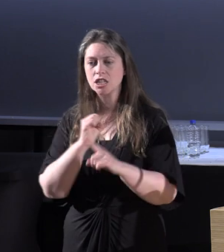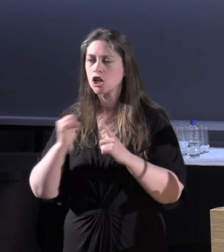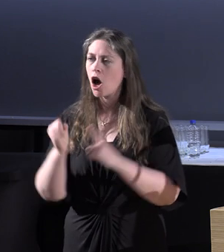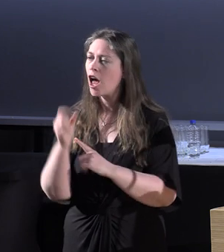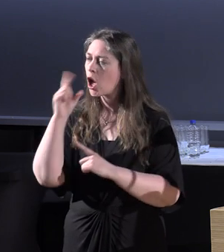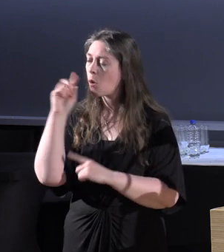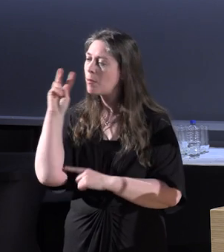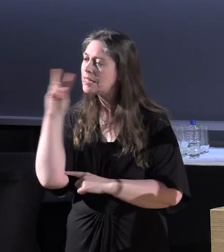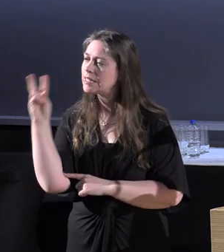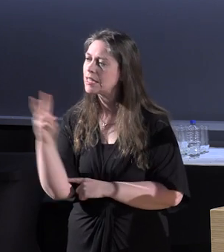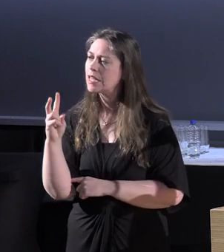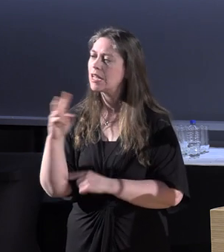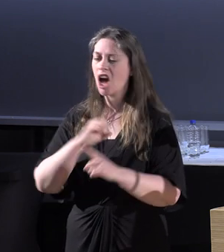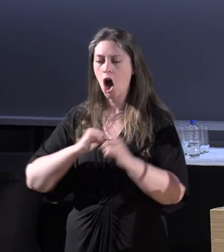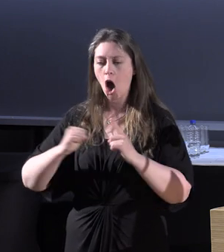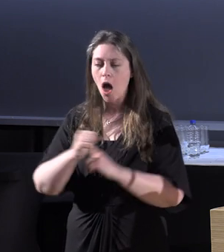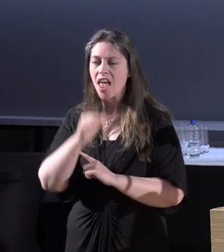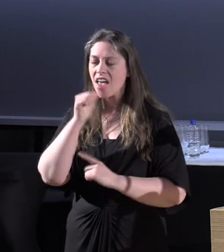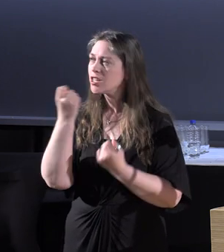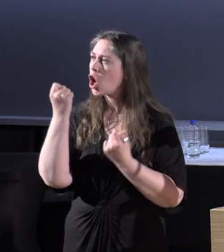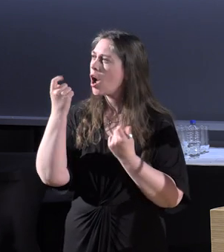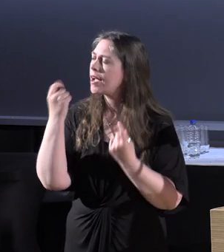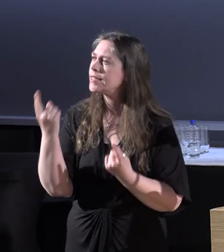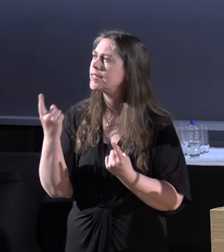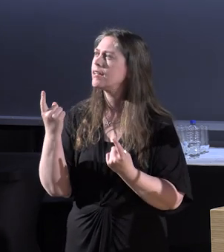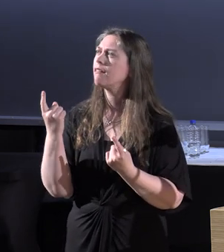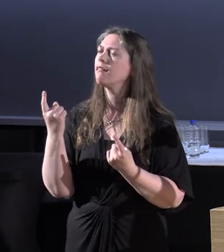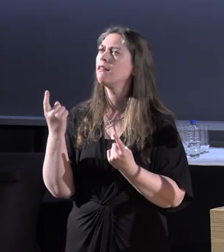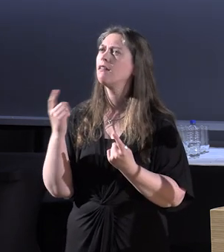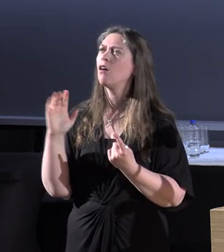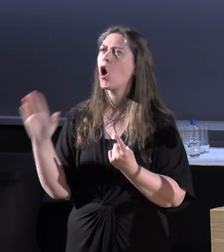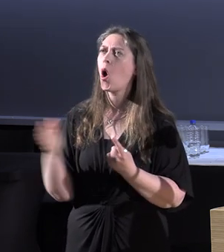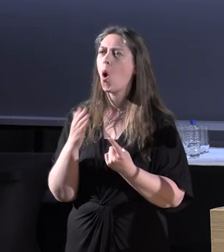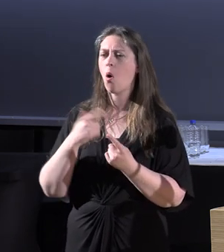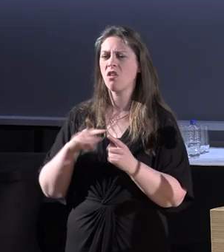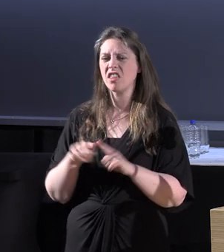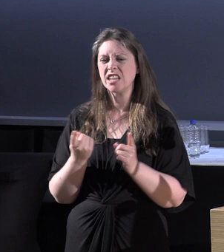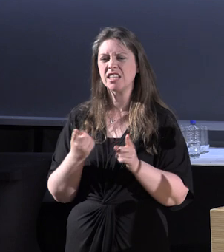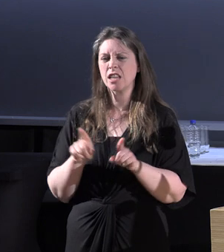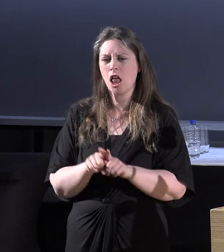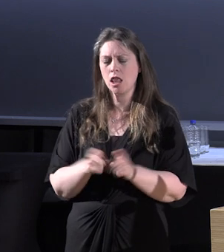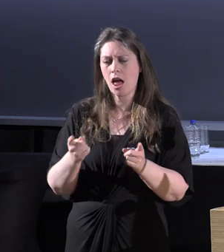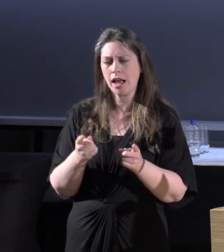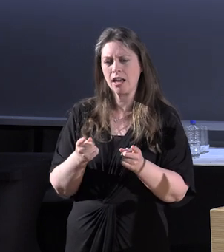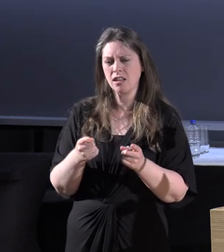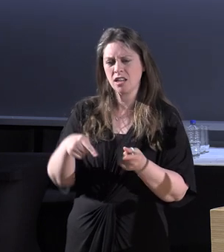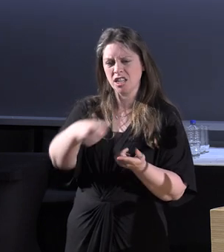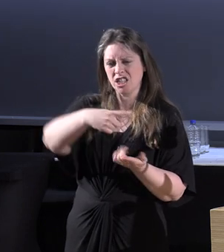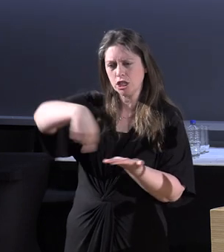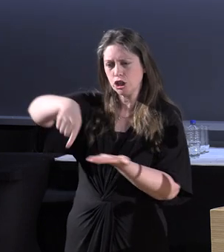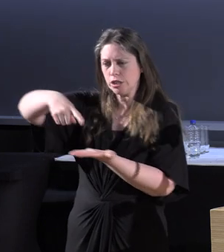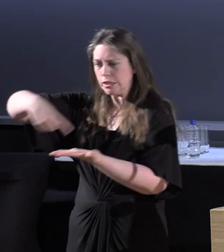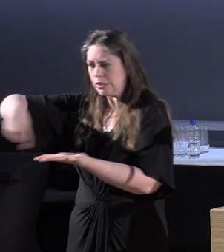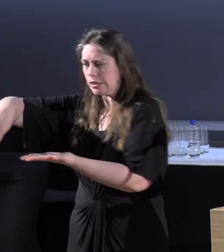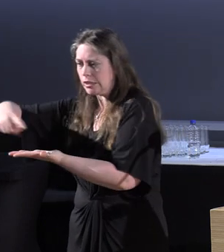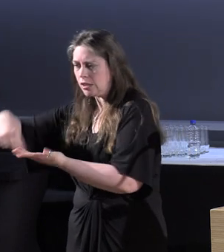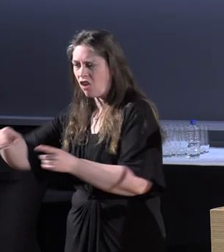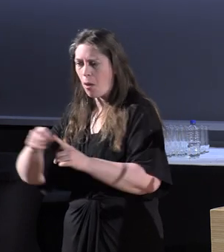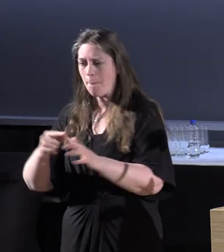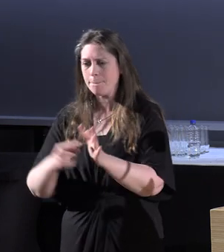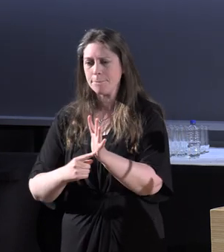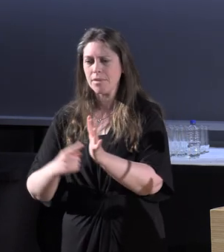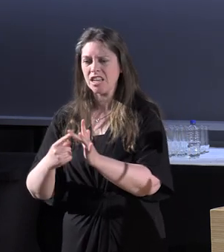society where there's this notion of the sort of petri dish explanations of